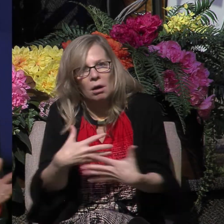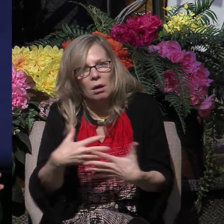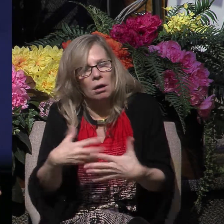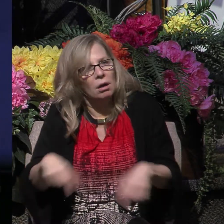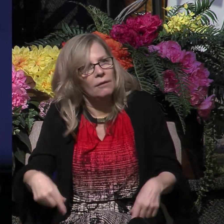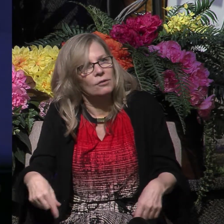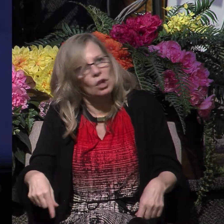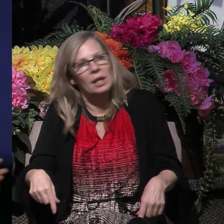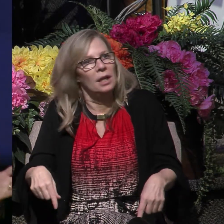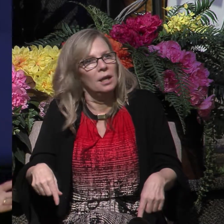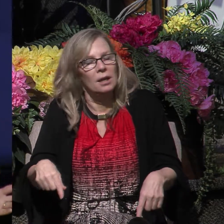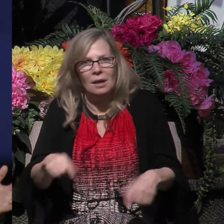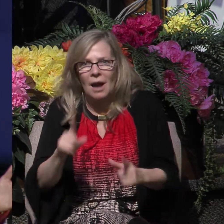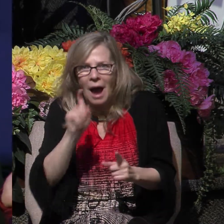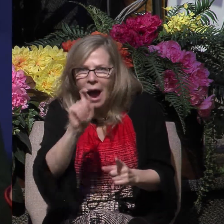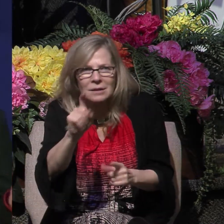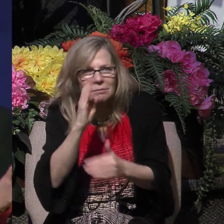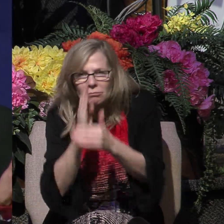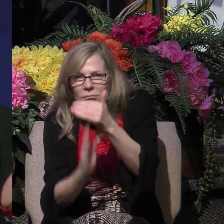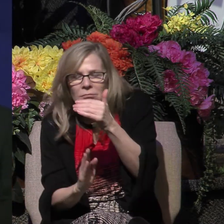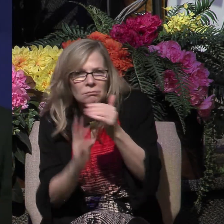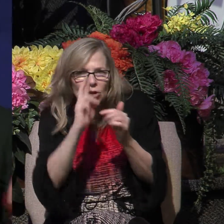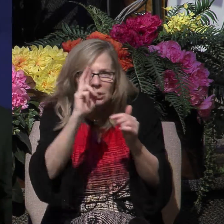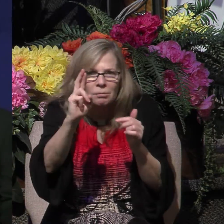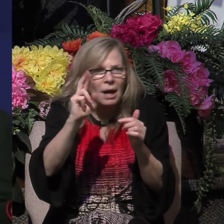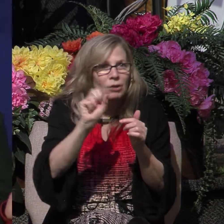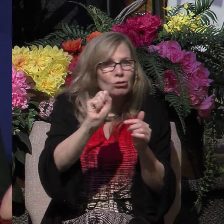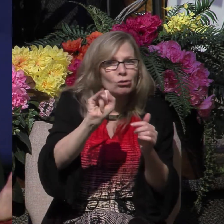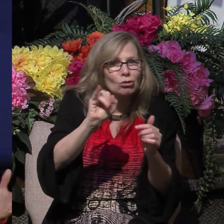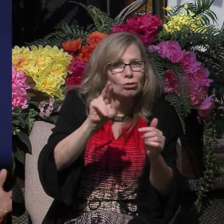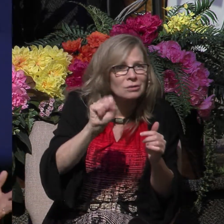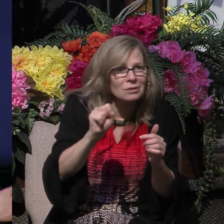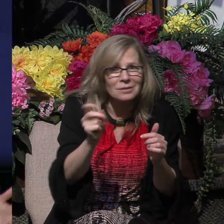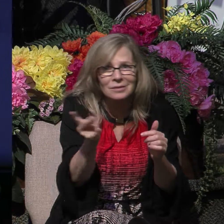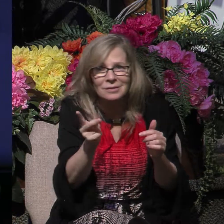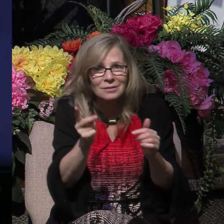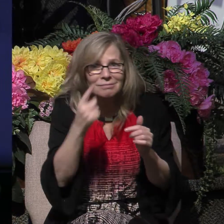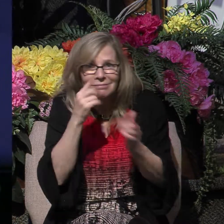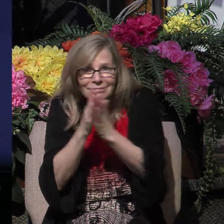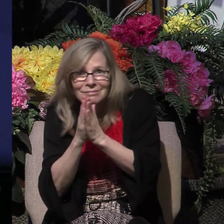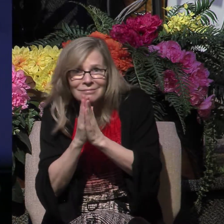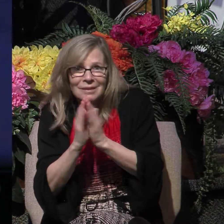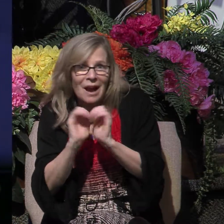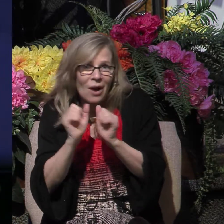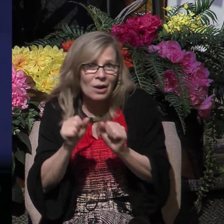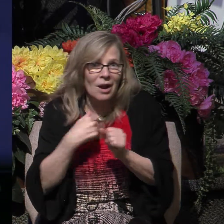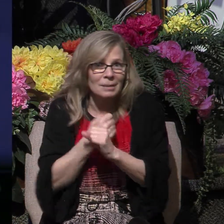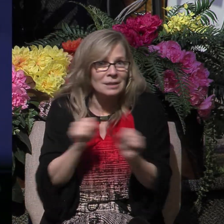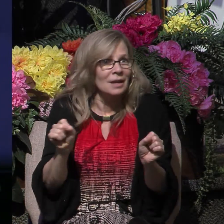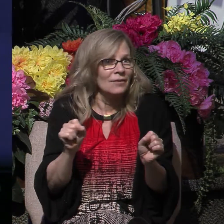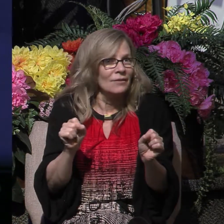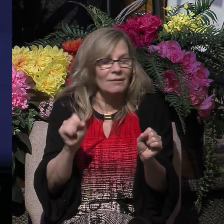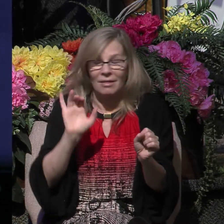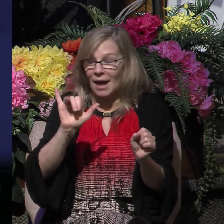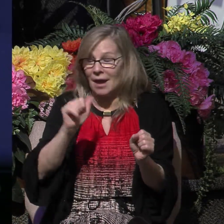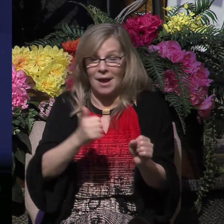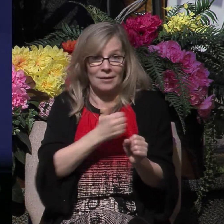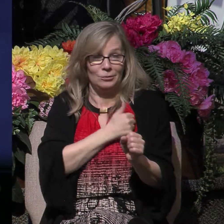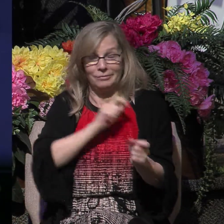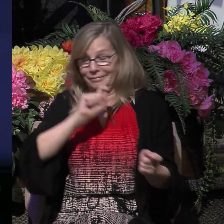fear, addressing them with great respect as sirs, and asking them how to be saved. This is really, it's